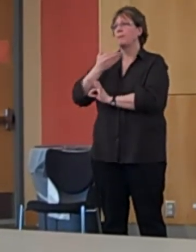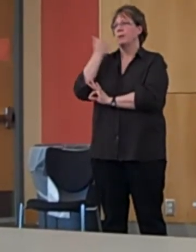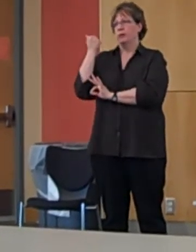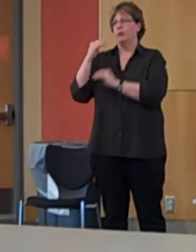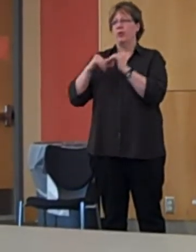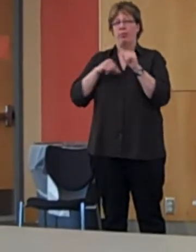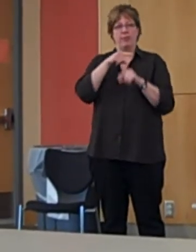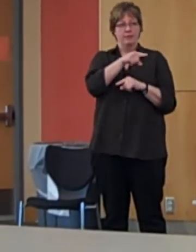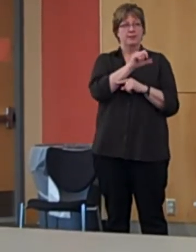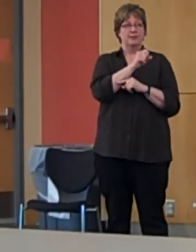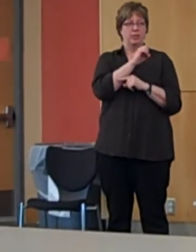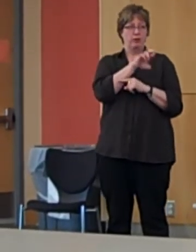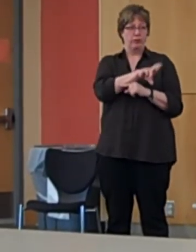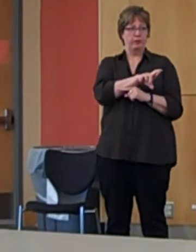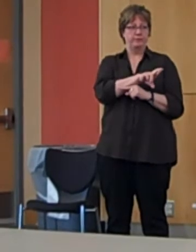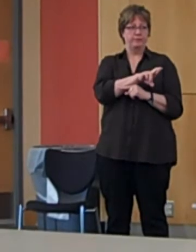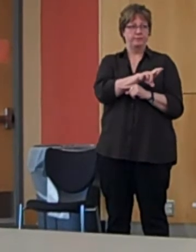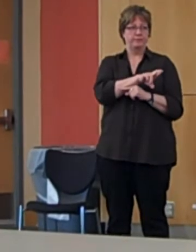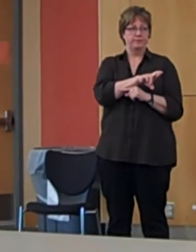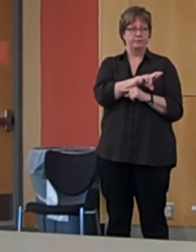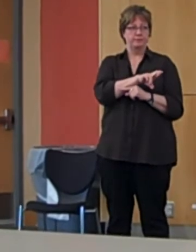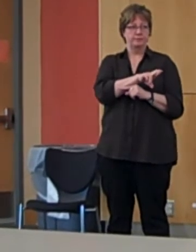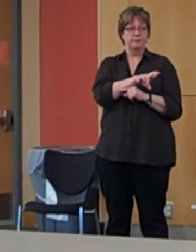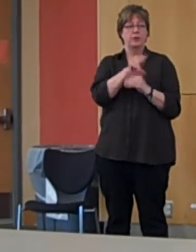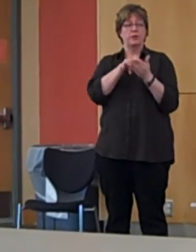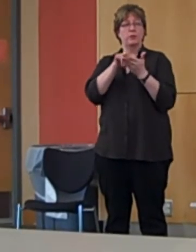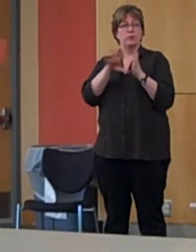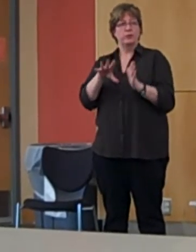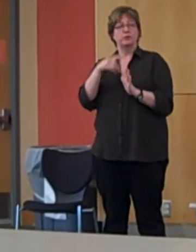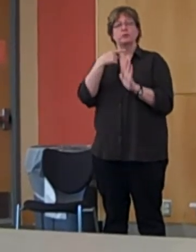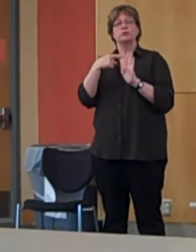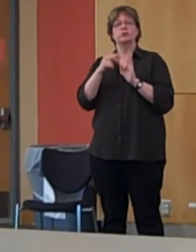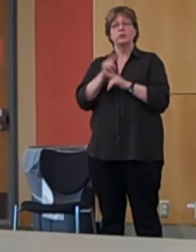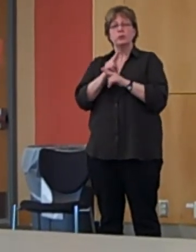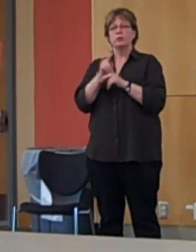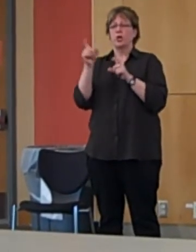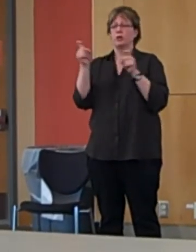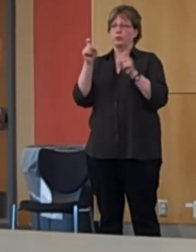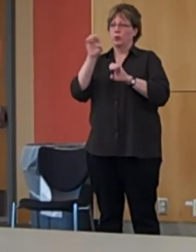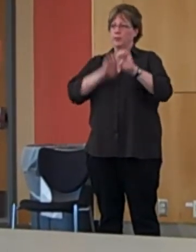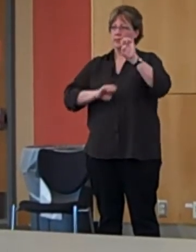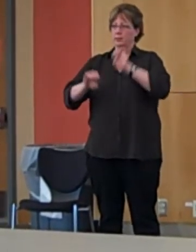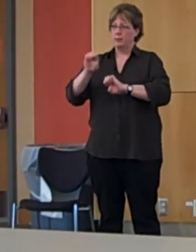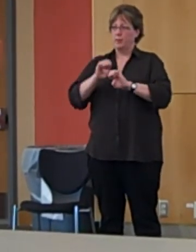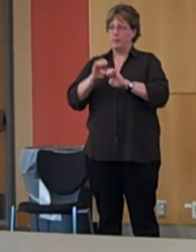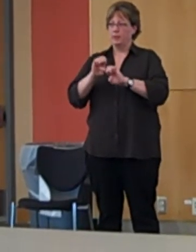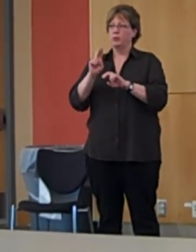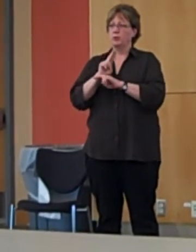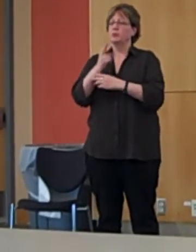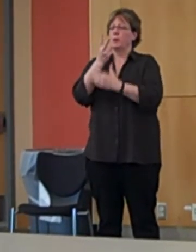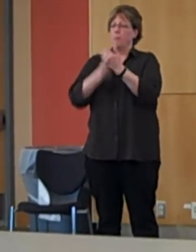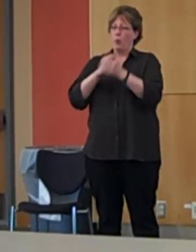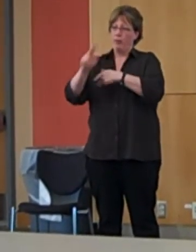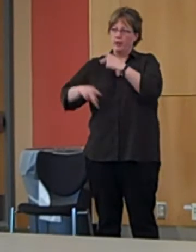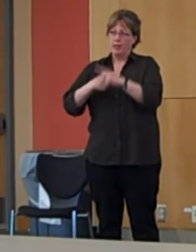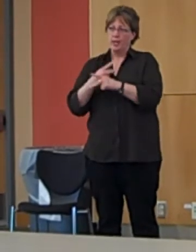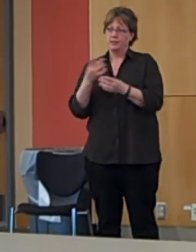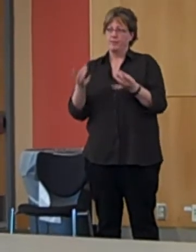As the authors demonstrated in a controlled study comparing secular and spiritual forms of meditation to assess the benefits of